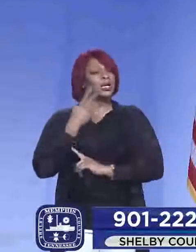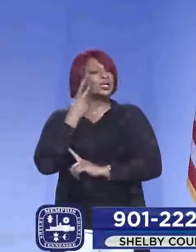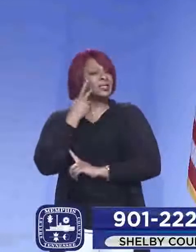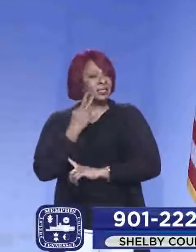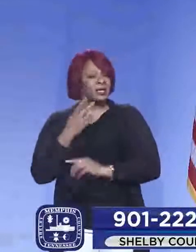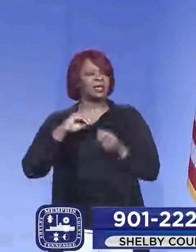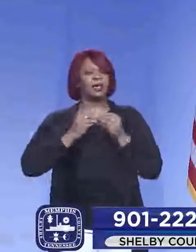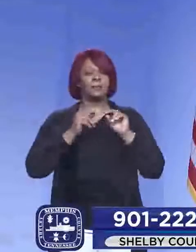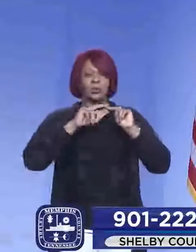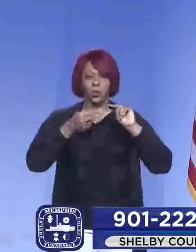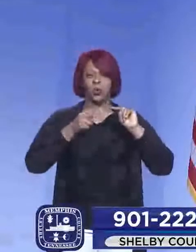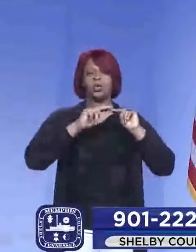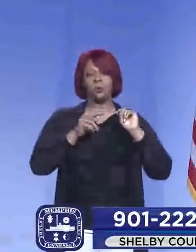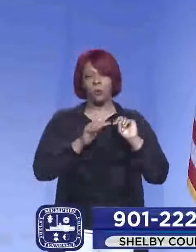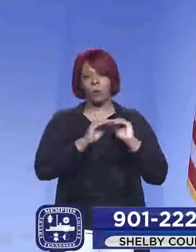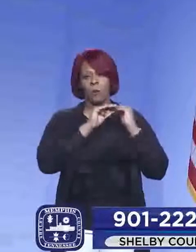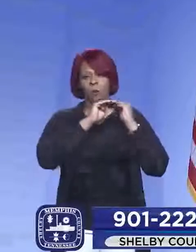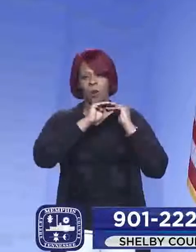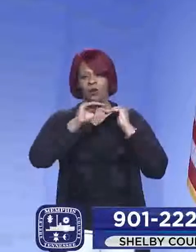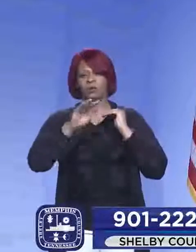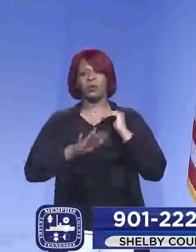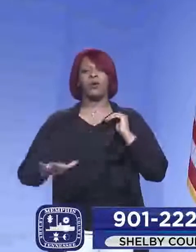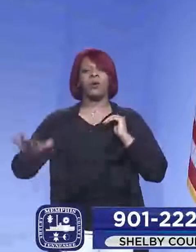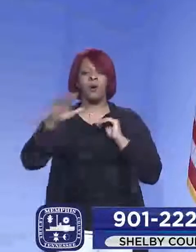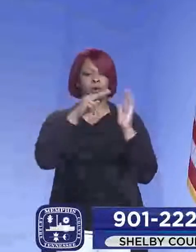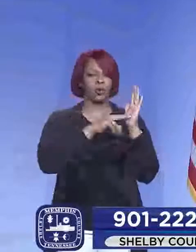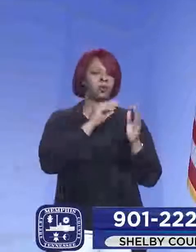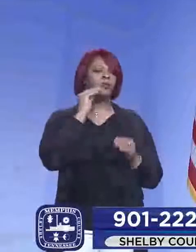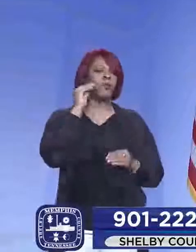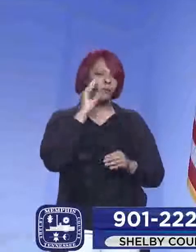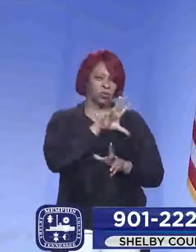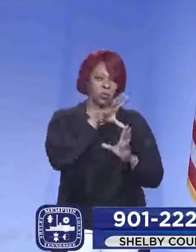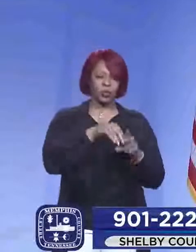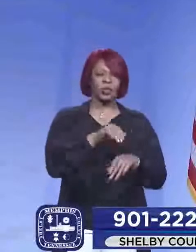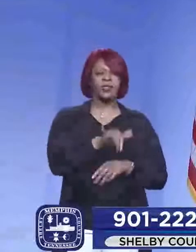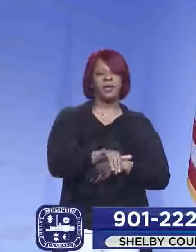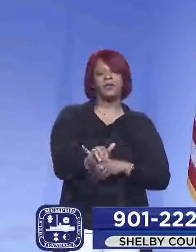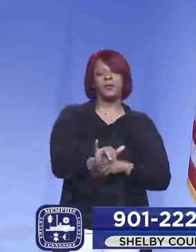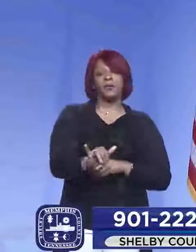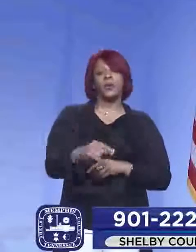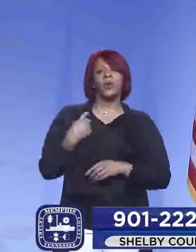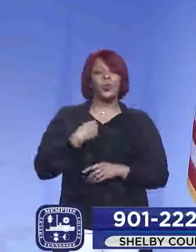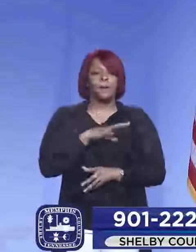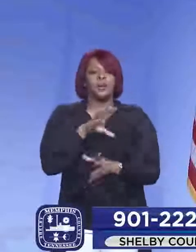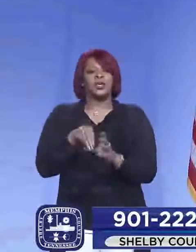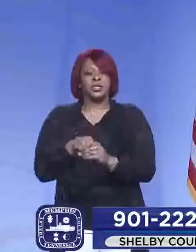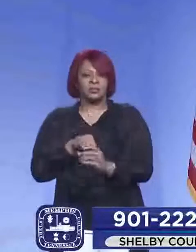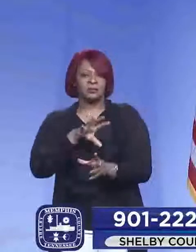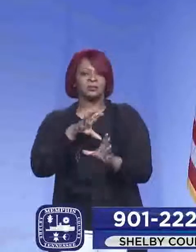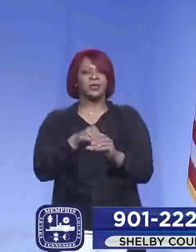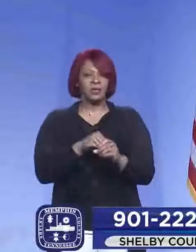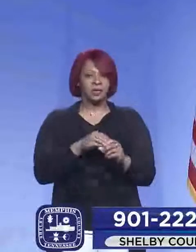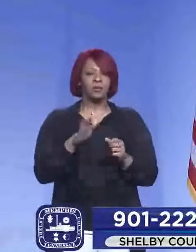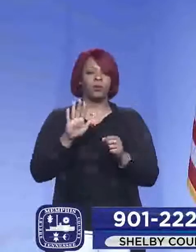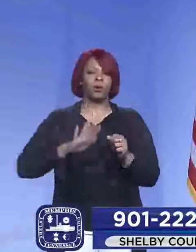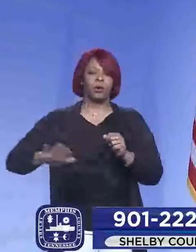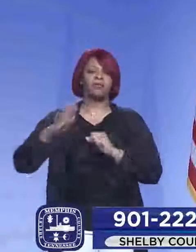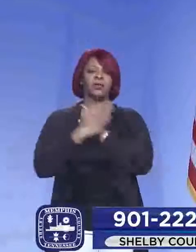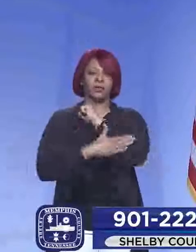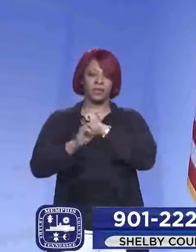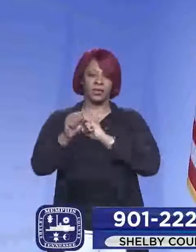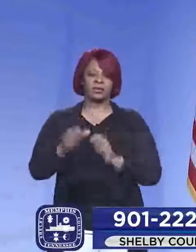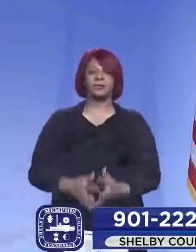the numbers coming down across the board, including in our nursing home population. So we're participating in that along with the rest of the country. Yes.